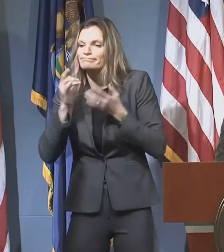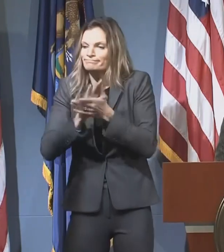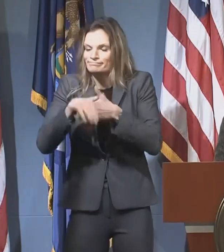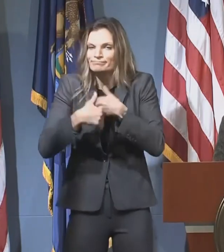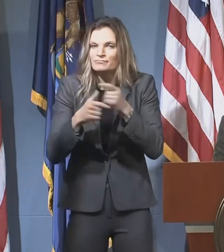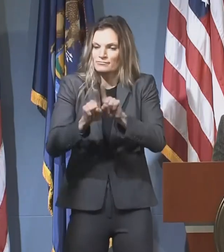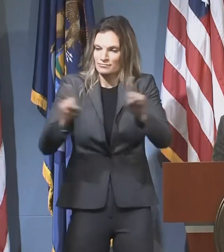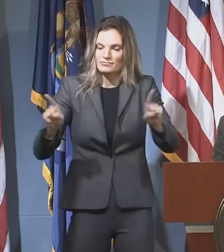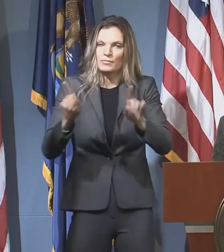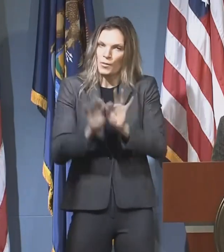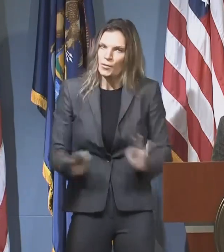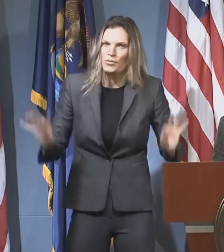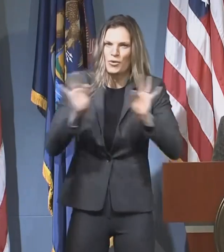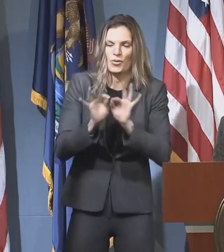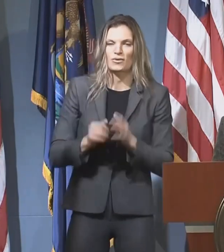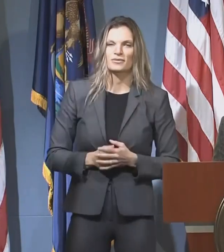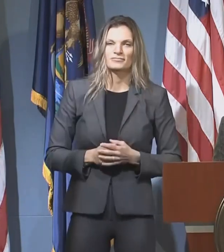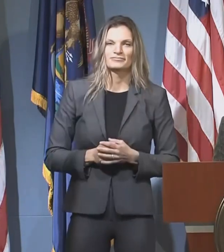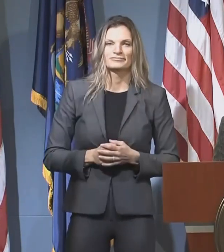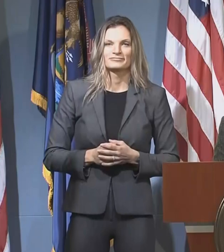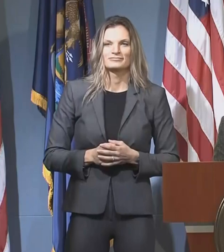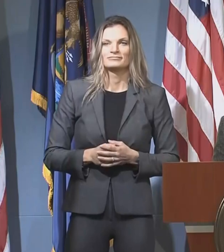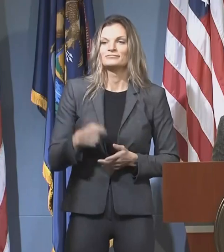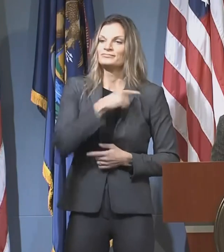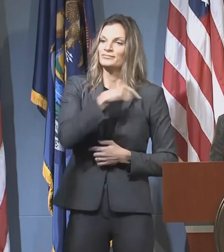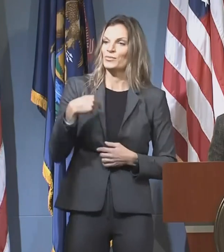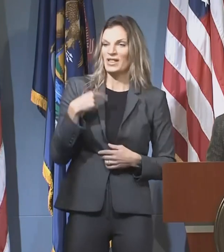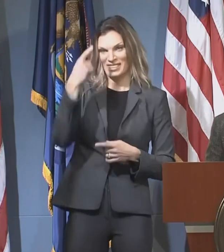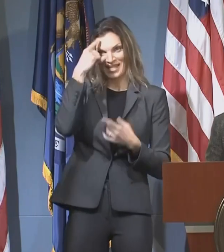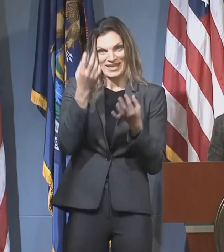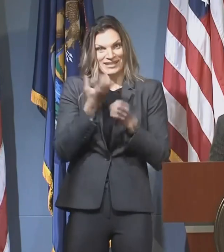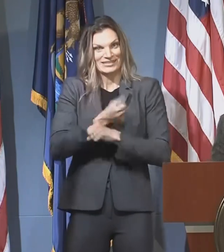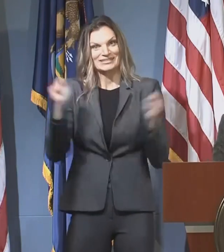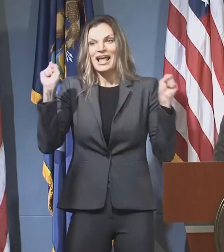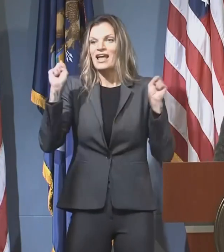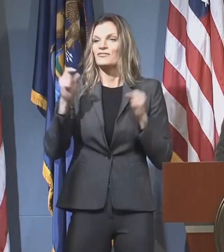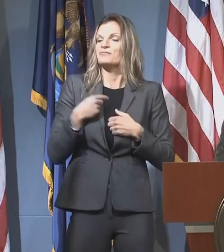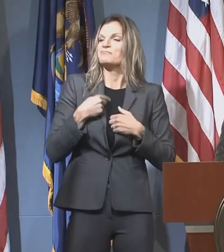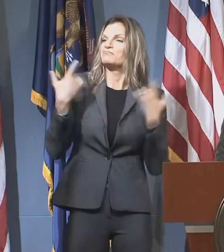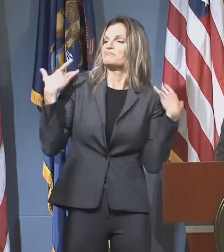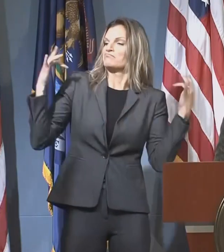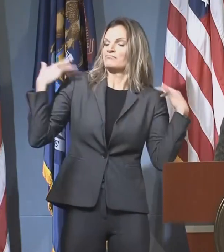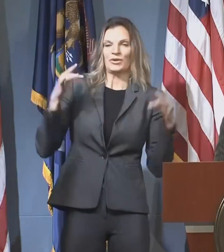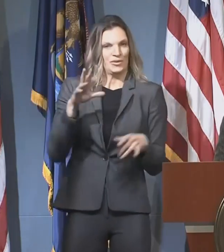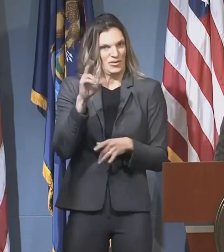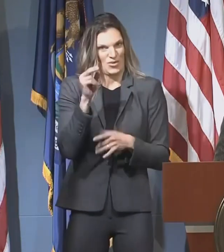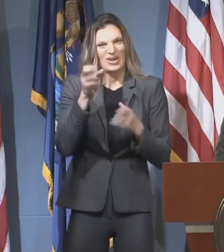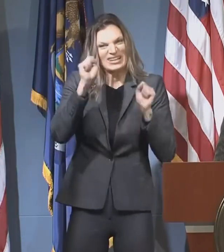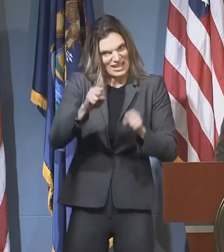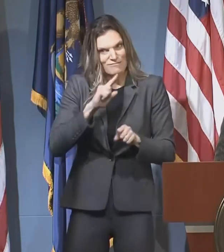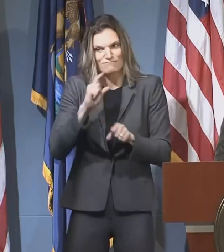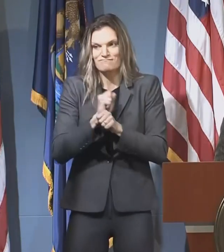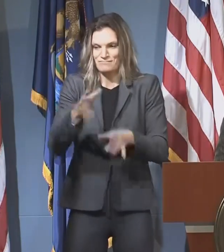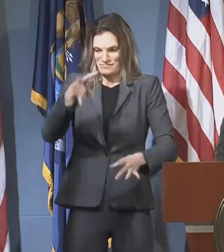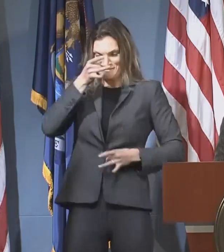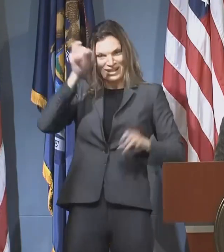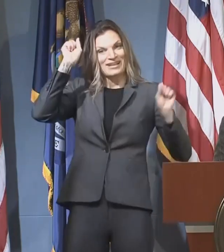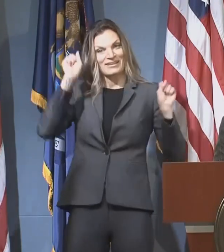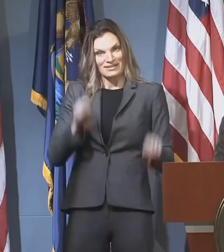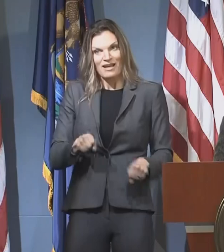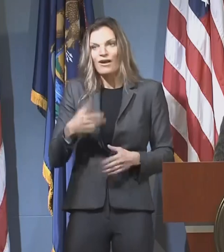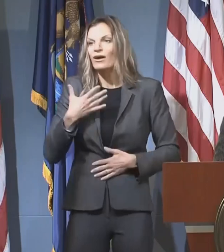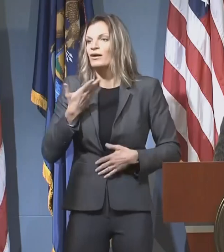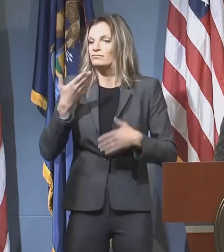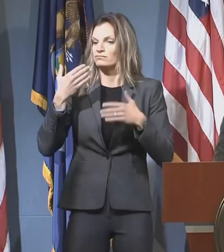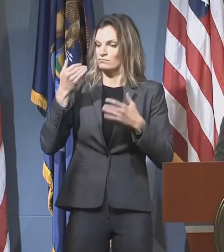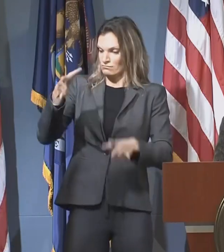out in public. None of us lives in a bubble when there are cases in the community that can easily spread to our homes,